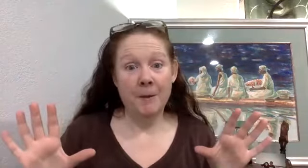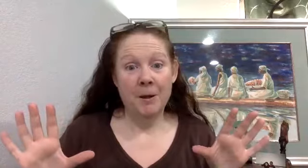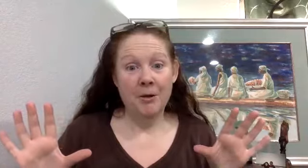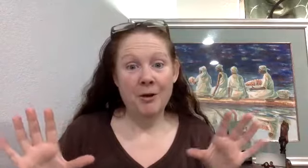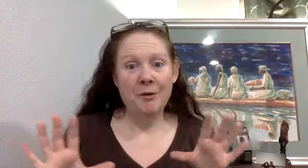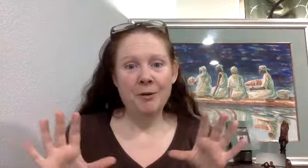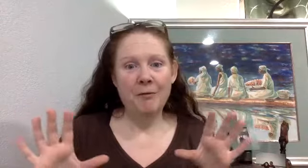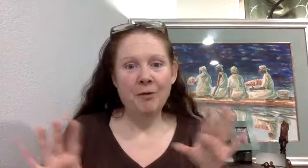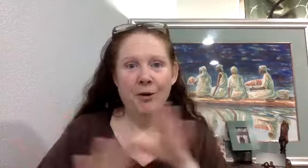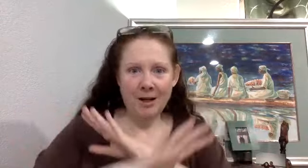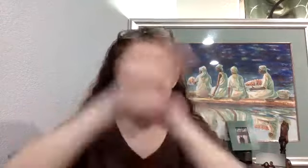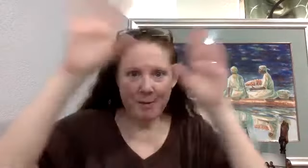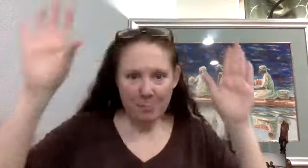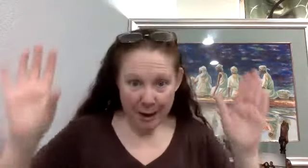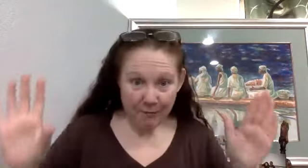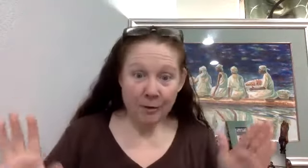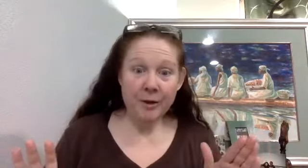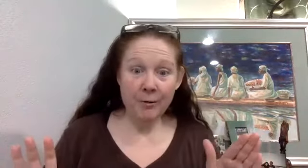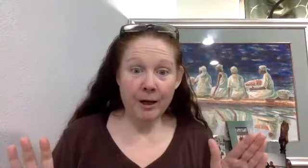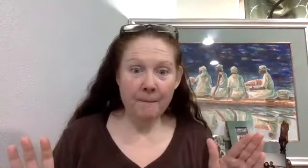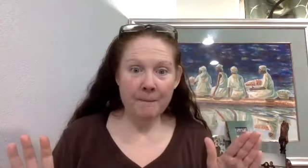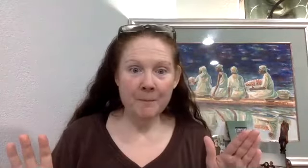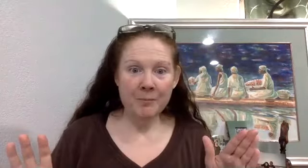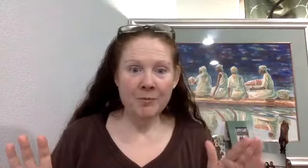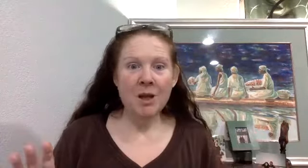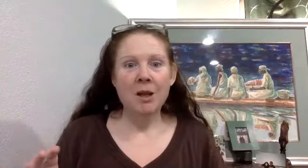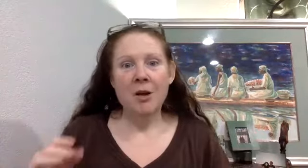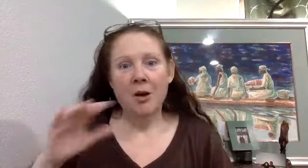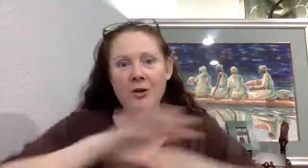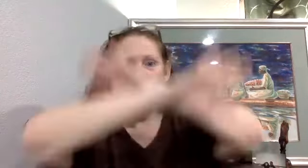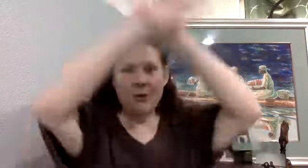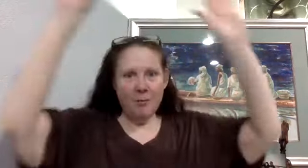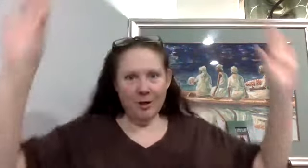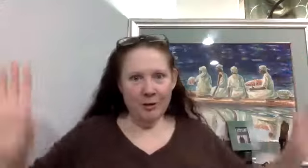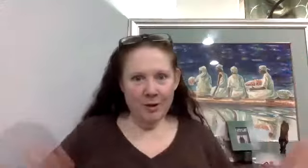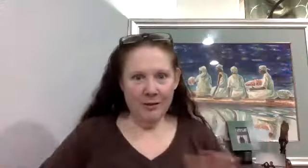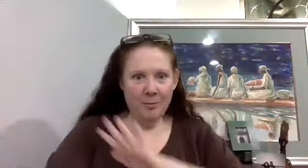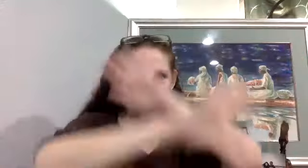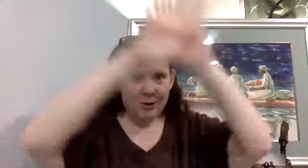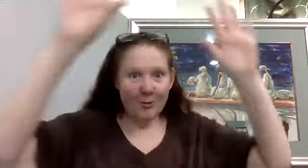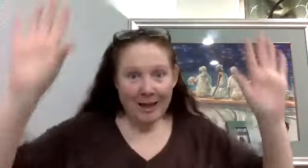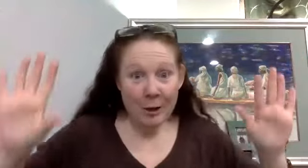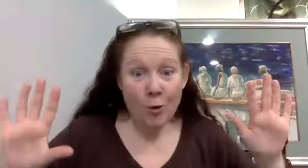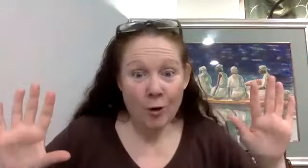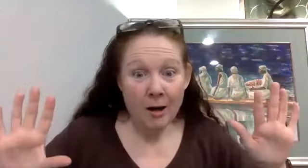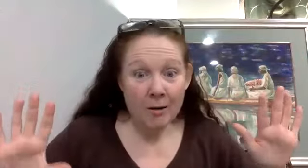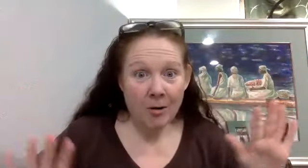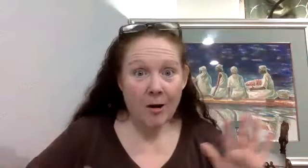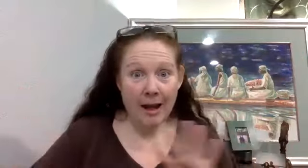I don't know if you've heard anything about biofield theory. Nice. So, so I'm going to do this. I'm going to do like an aura. Okay.